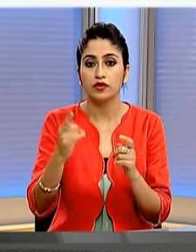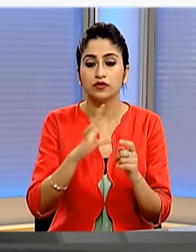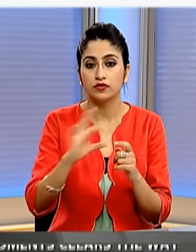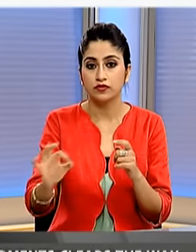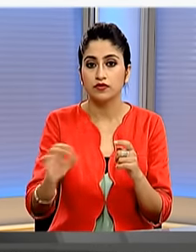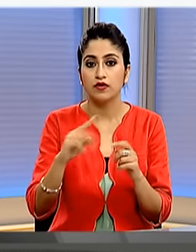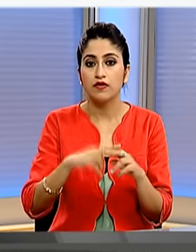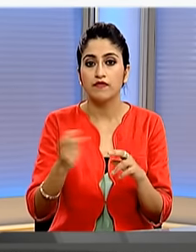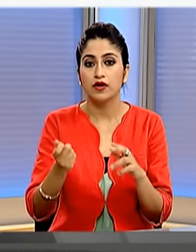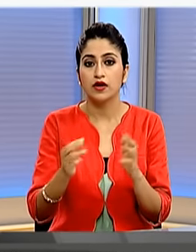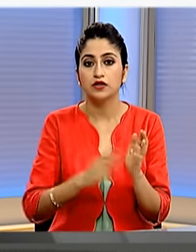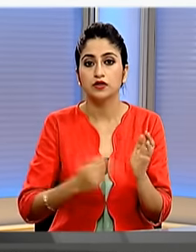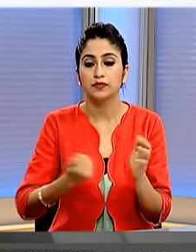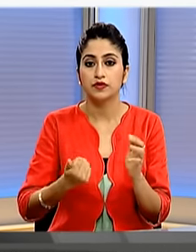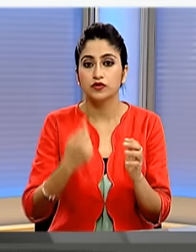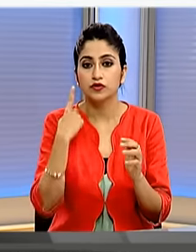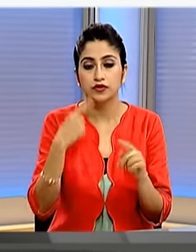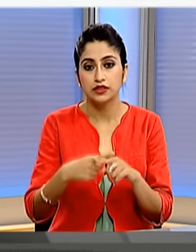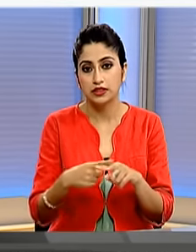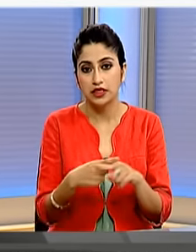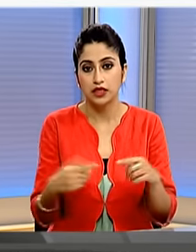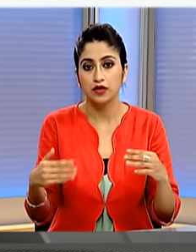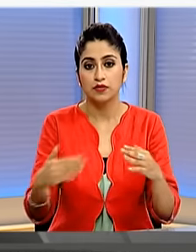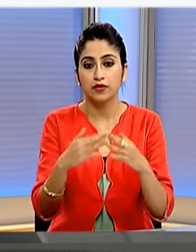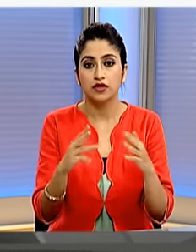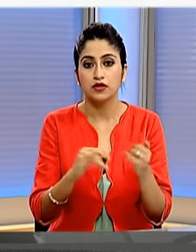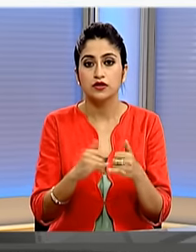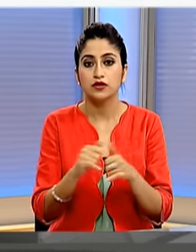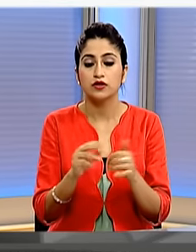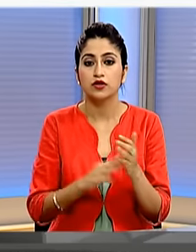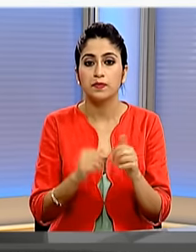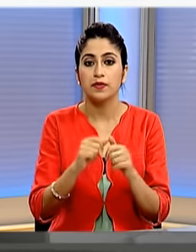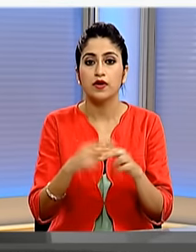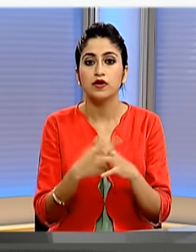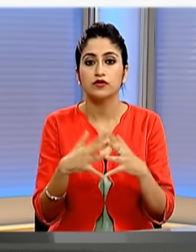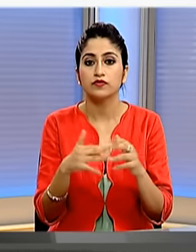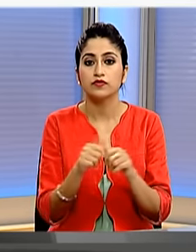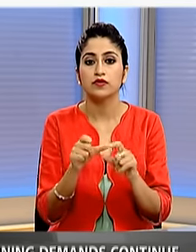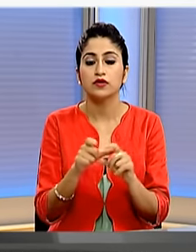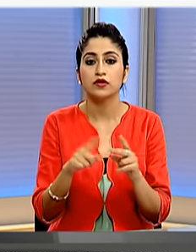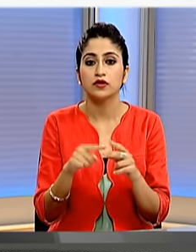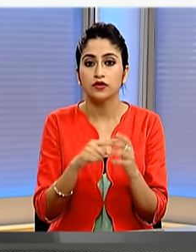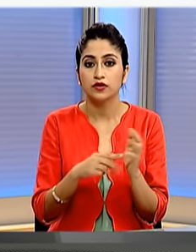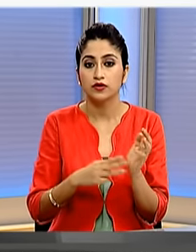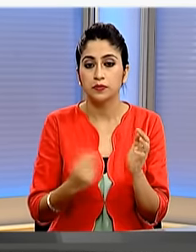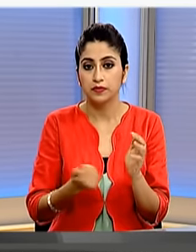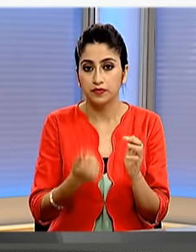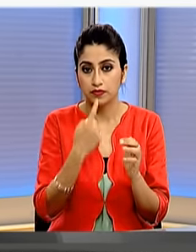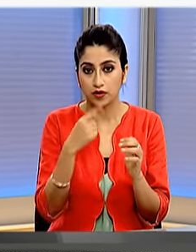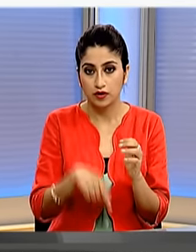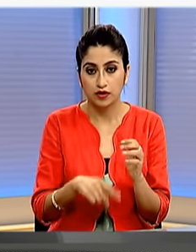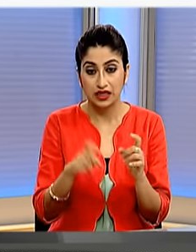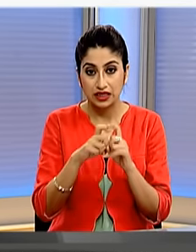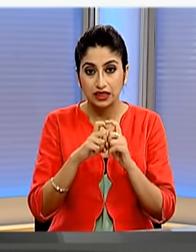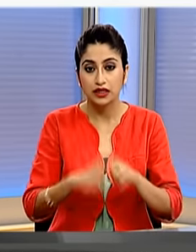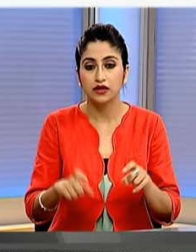Finance Minister Arun Jaitley on Saturday met Samajwadi party leaders on the matter the Union Cabinet earlier this week had